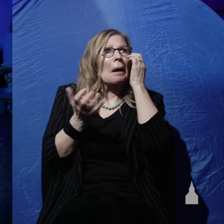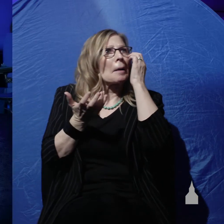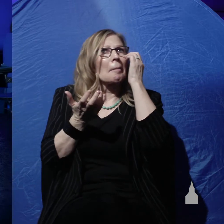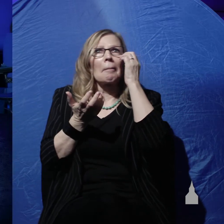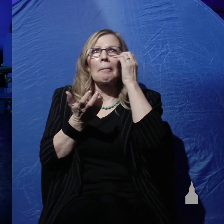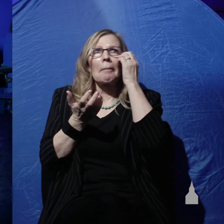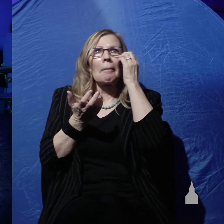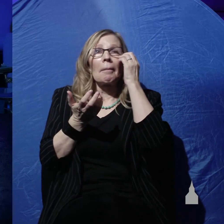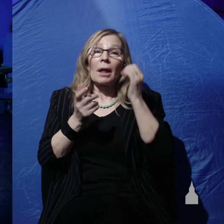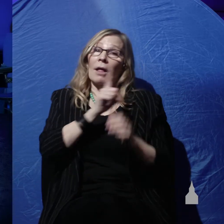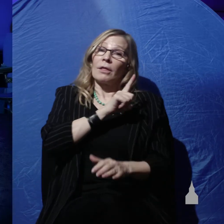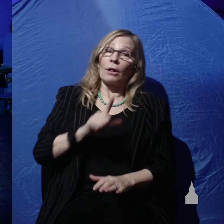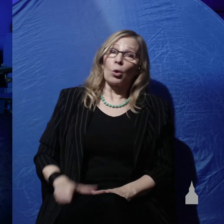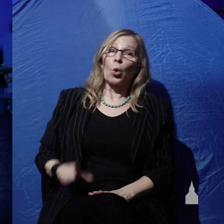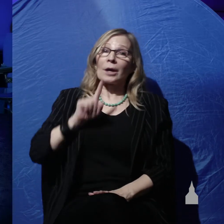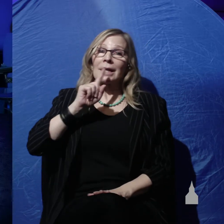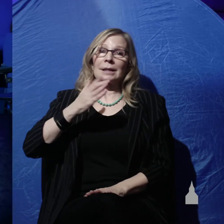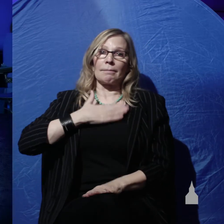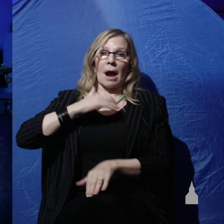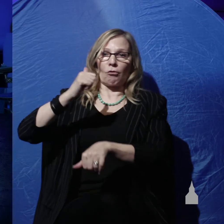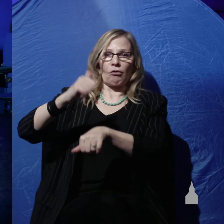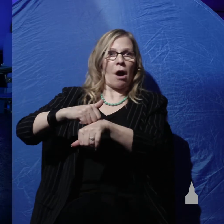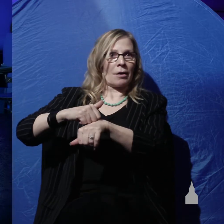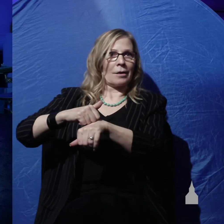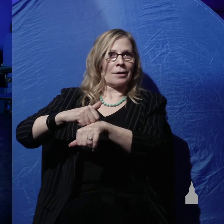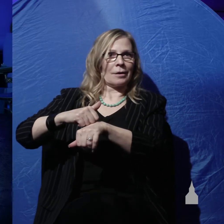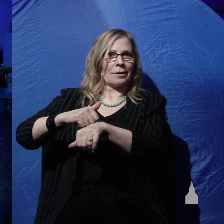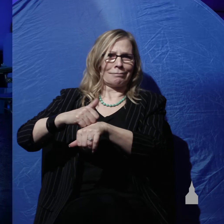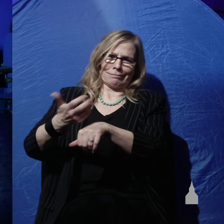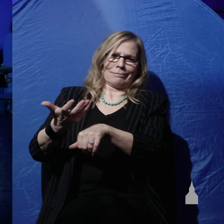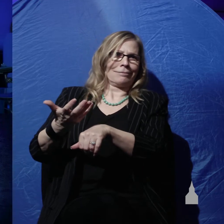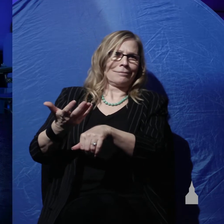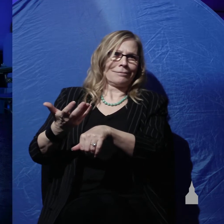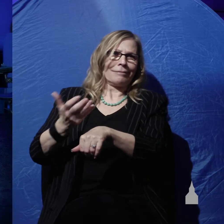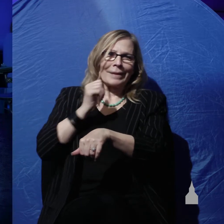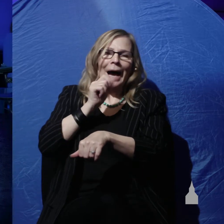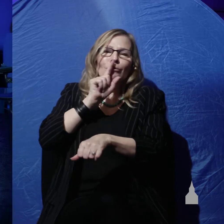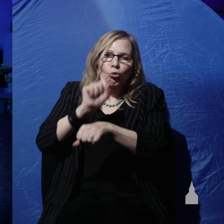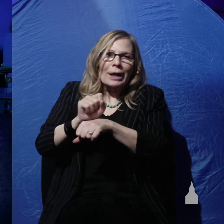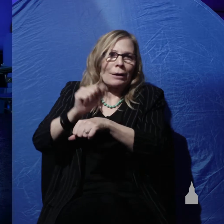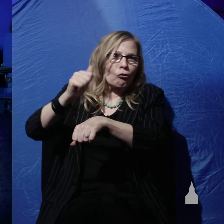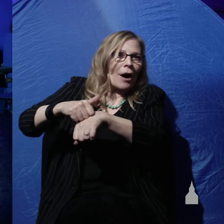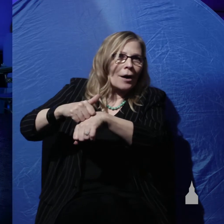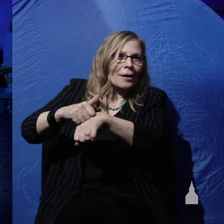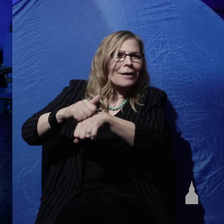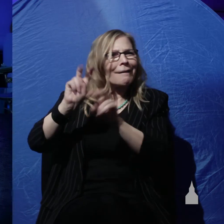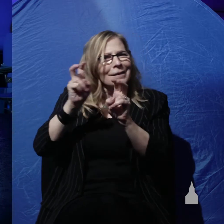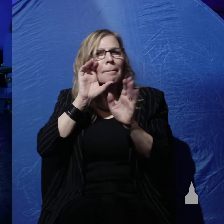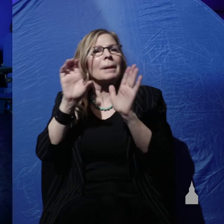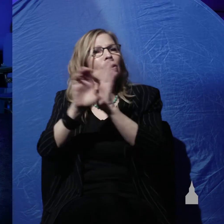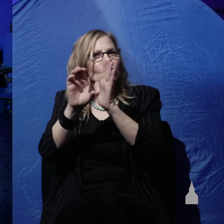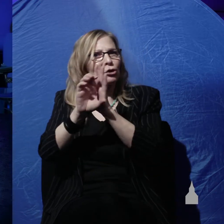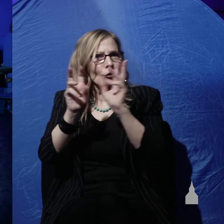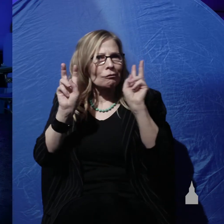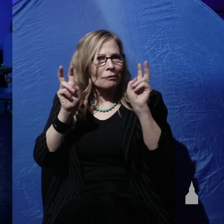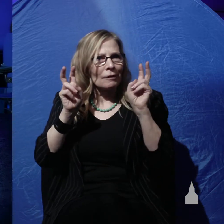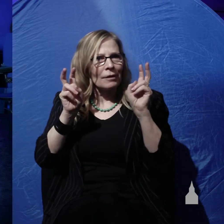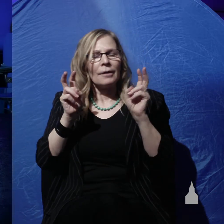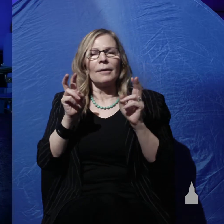the Lord is my rock and my fortress. That's not literal. That's figurative. And Jesus used